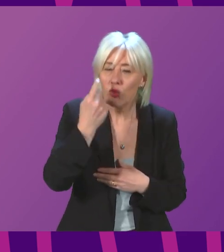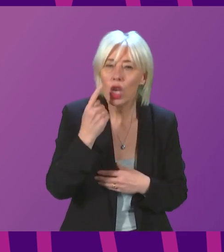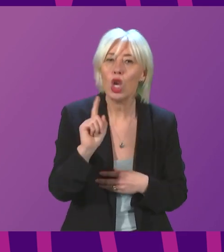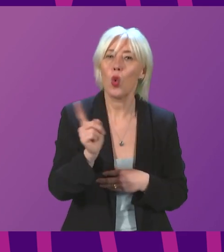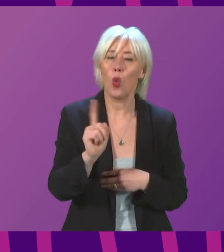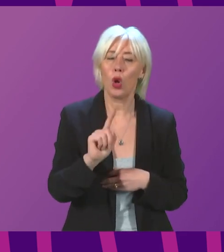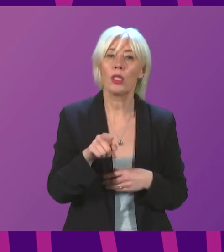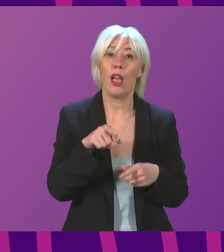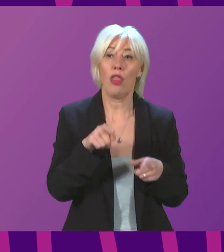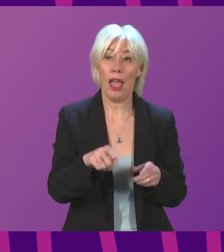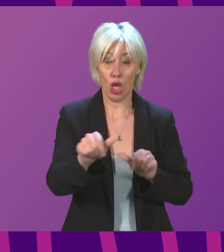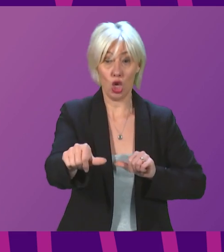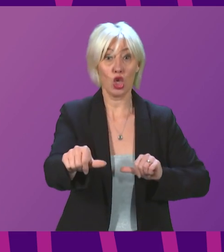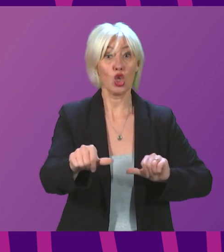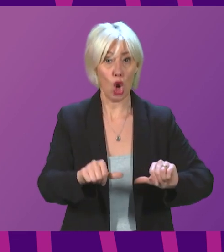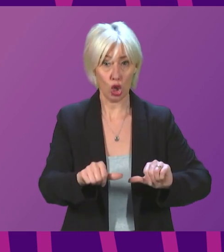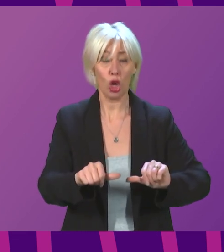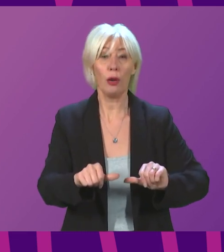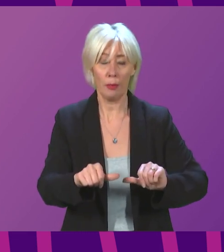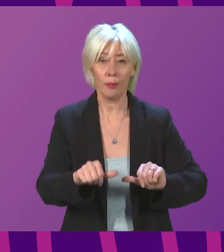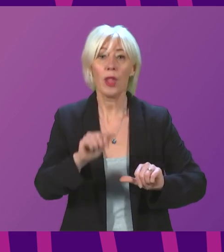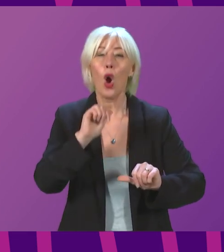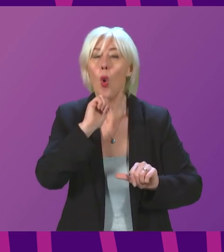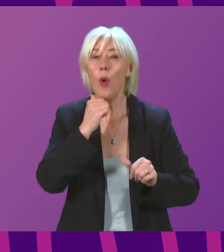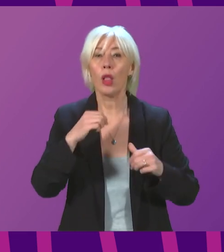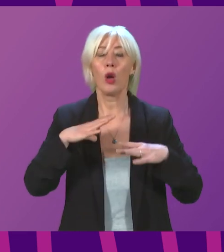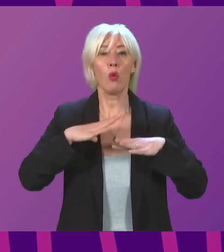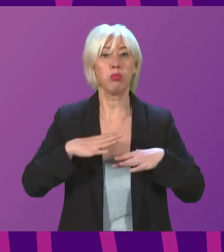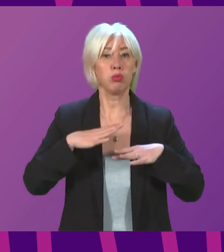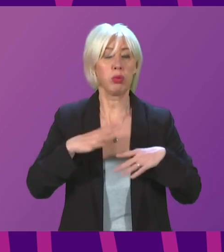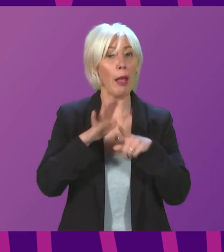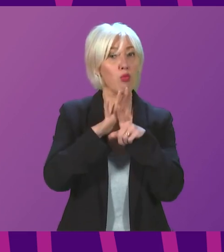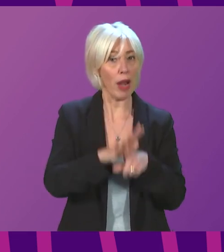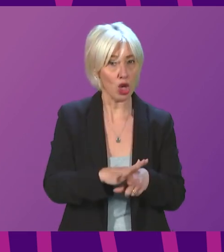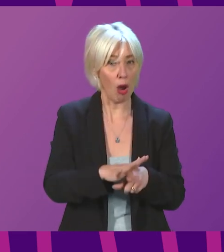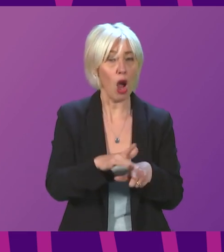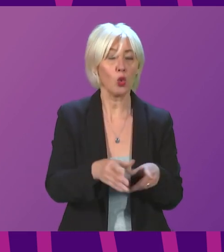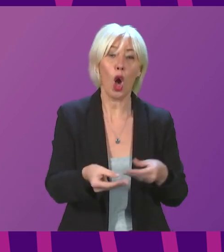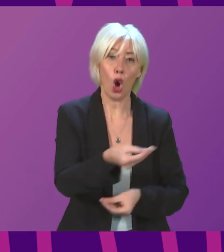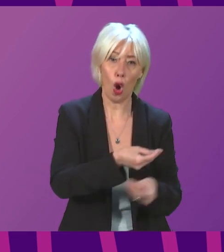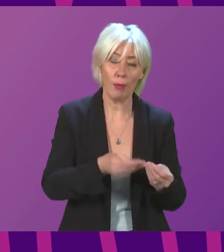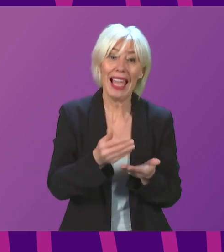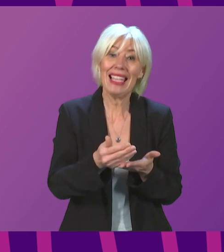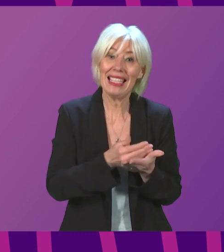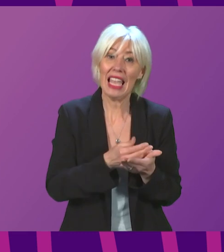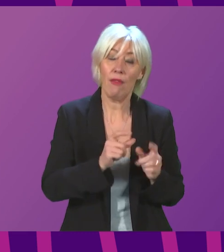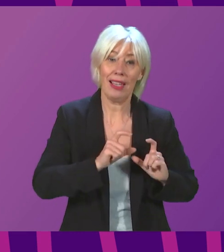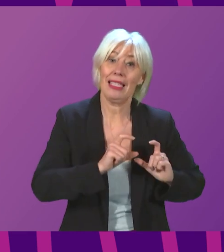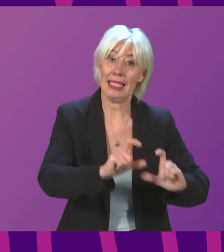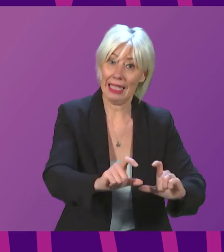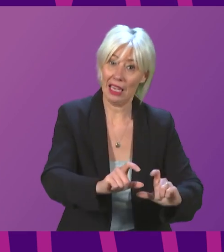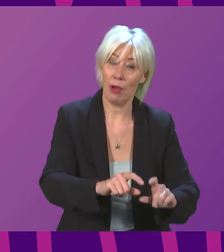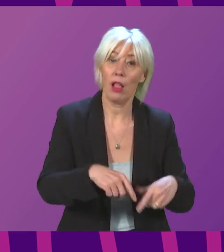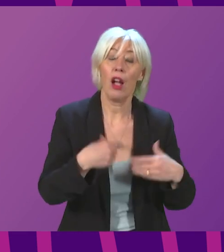more likely, in the short term, to alleviate the pressures on the economy in a safe and sustainable way than